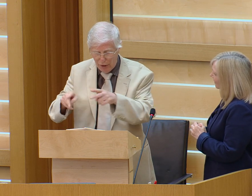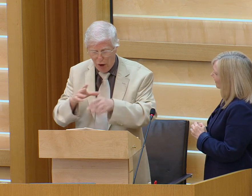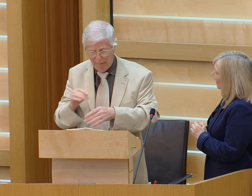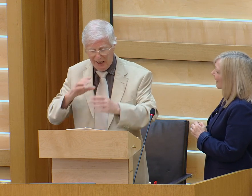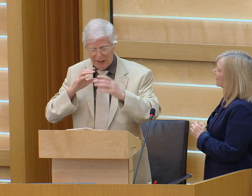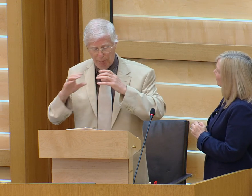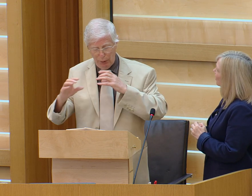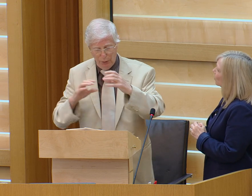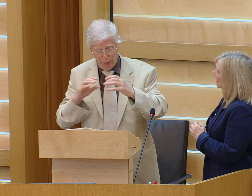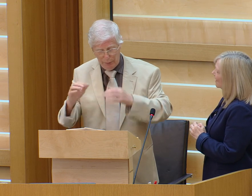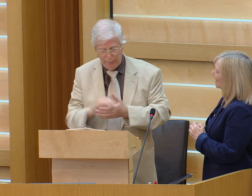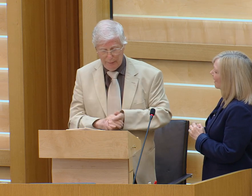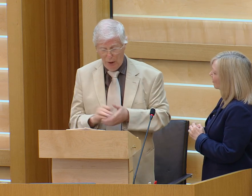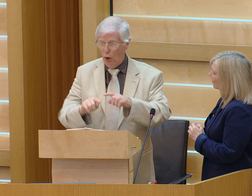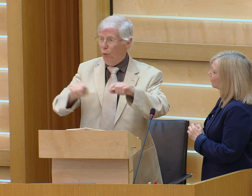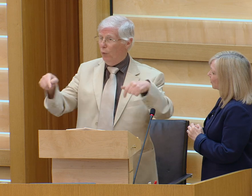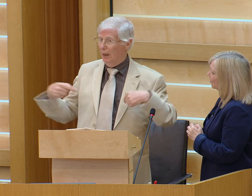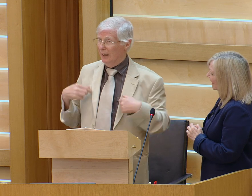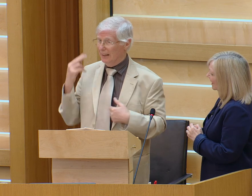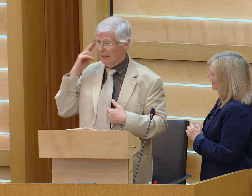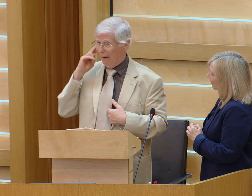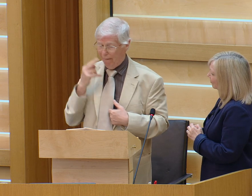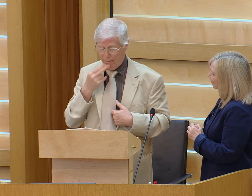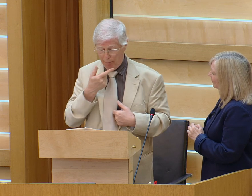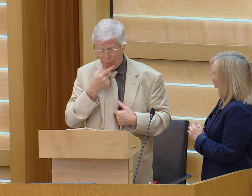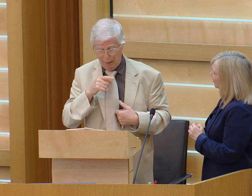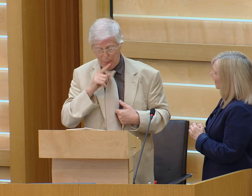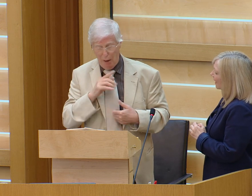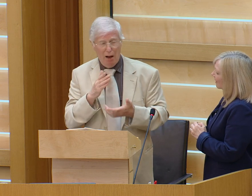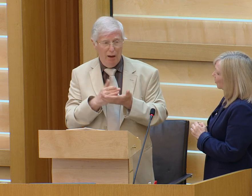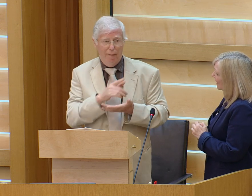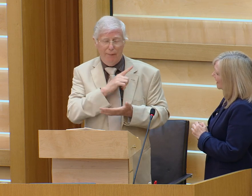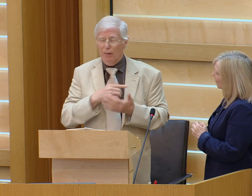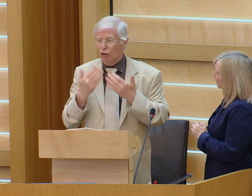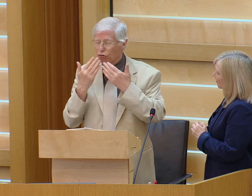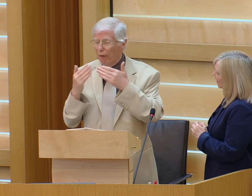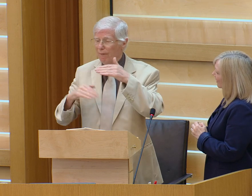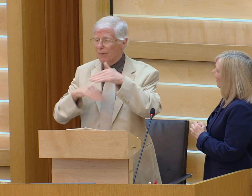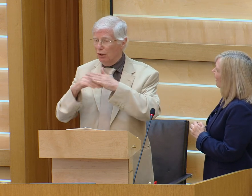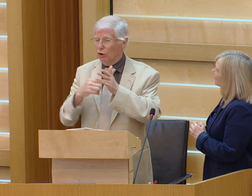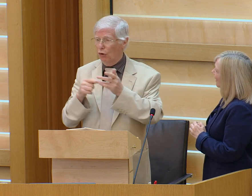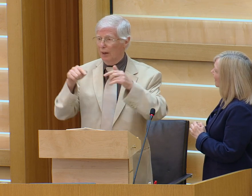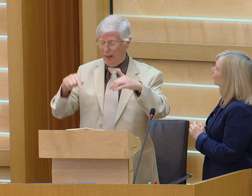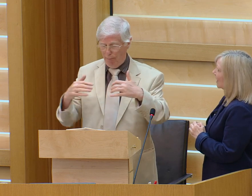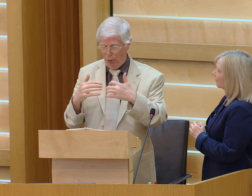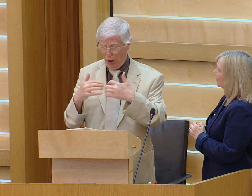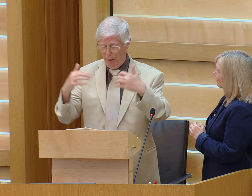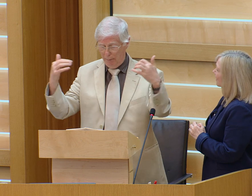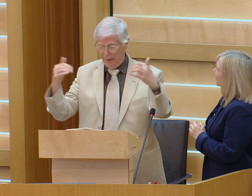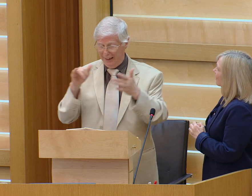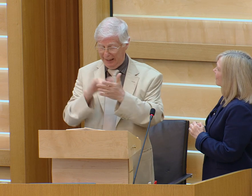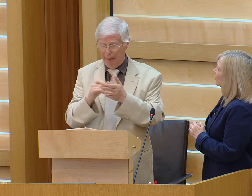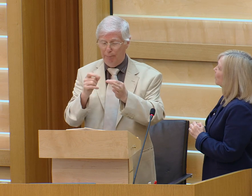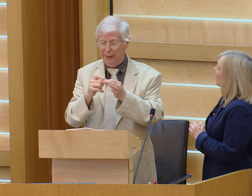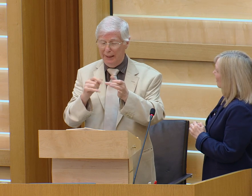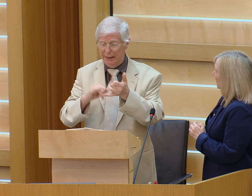and the different ways they have of communicating now we deaf people are very grateful